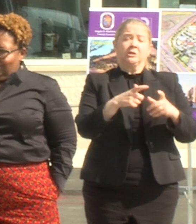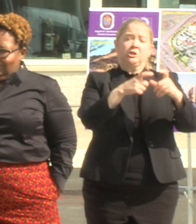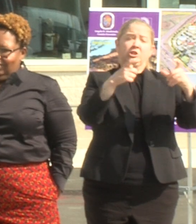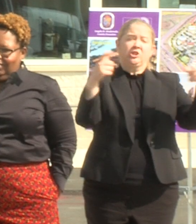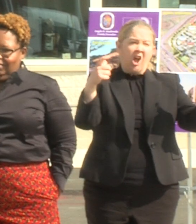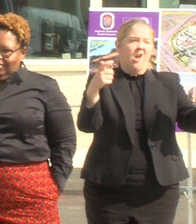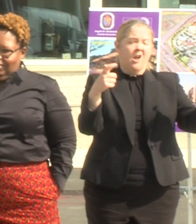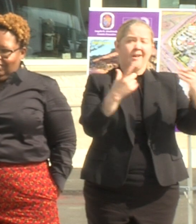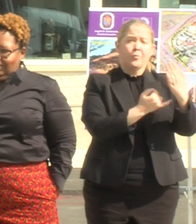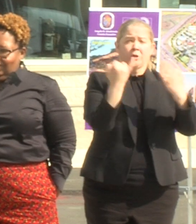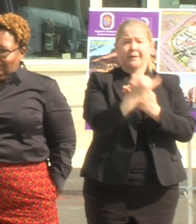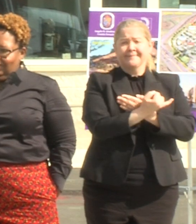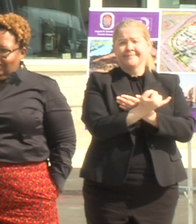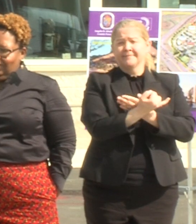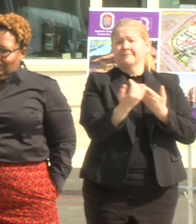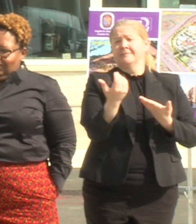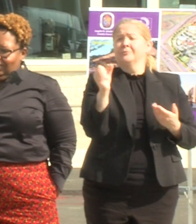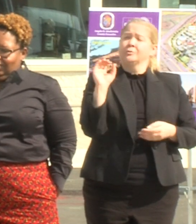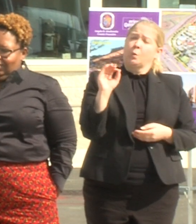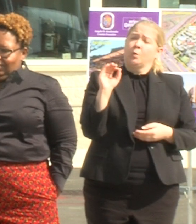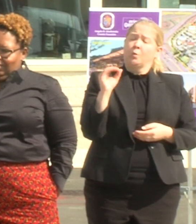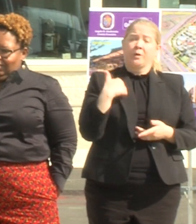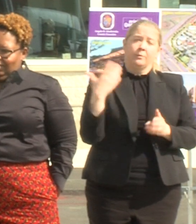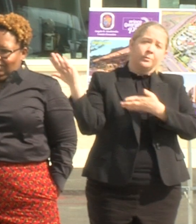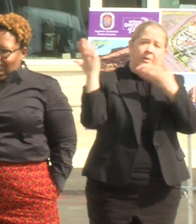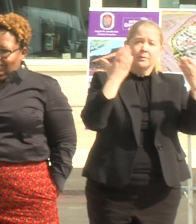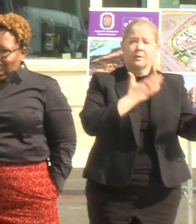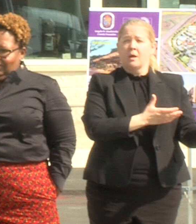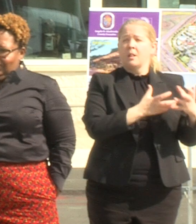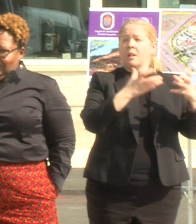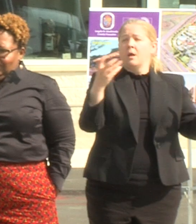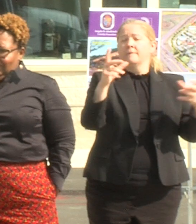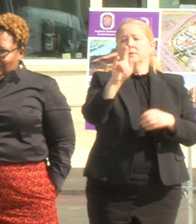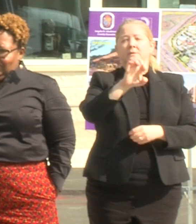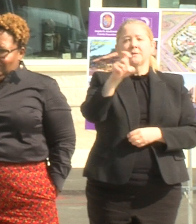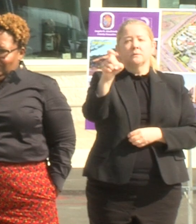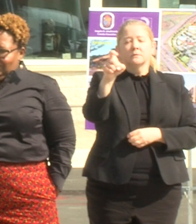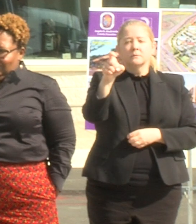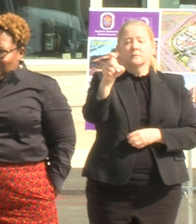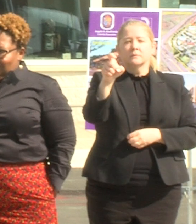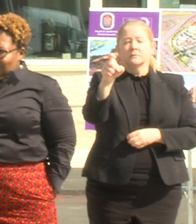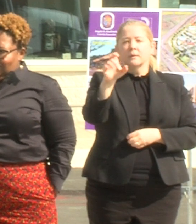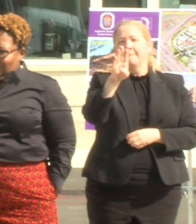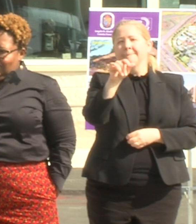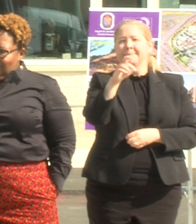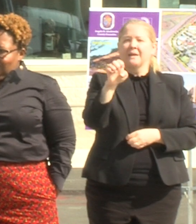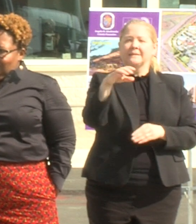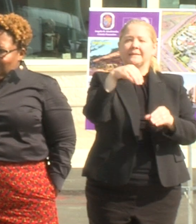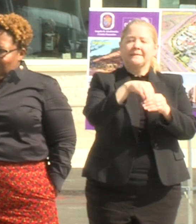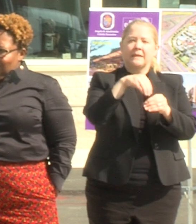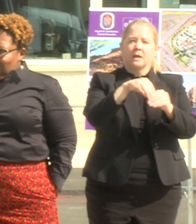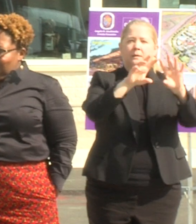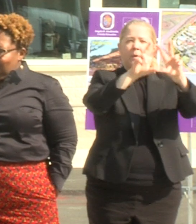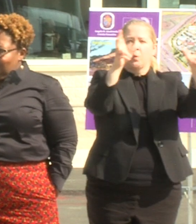project and so um we're bringing a huge amount of tax base to uh inside the beltway to central